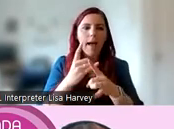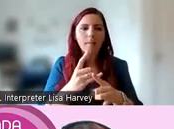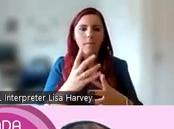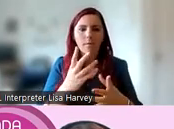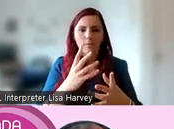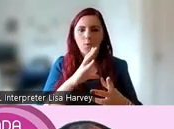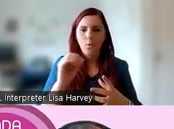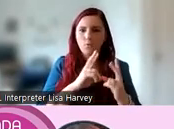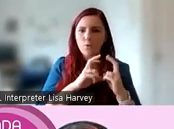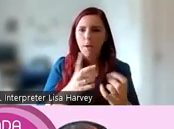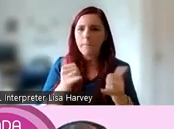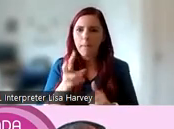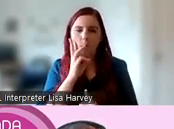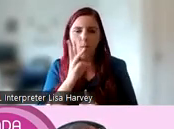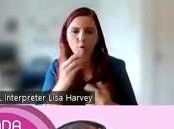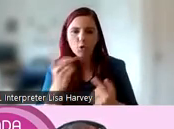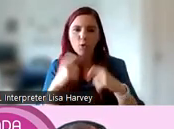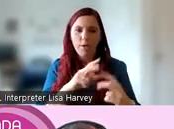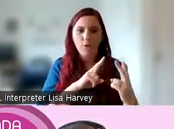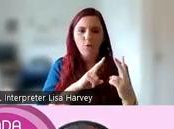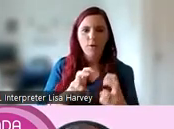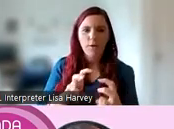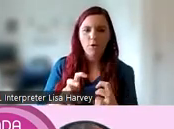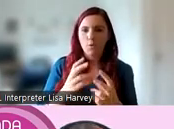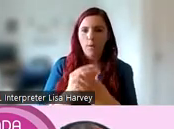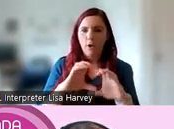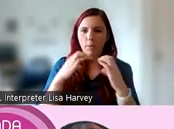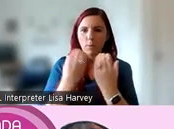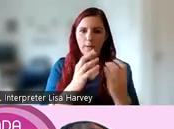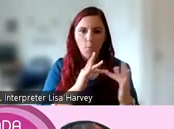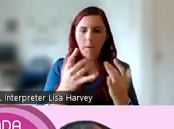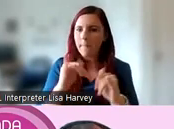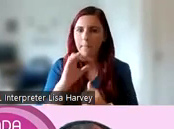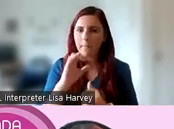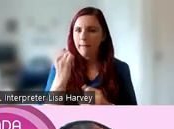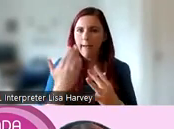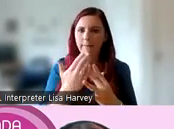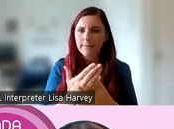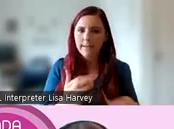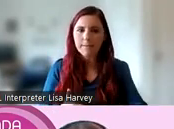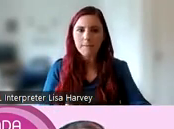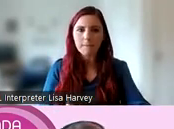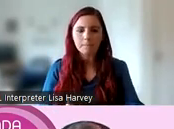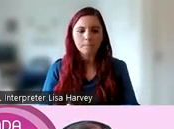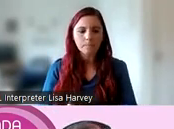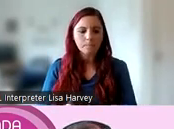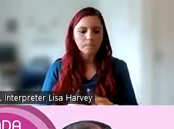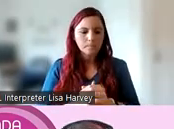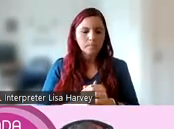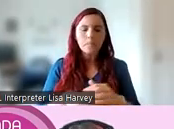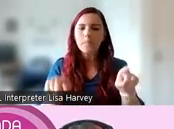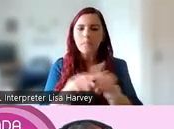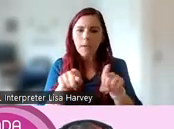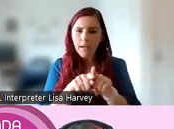-researchers may be willing to share the research with their communities and networks who may not have accessed the research otherwise. It also promotes